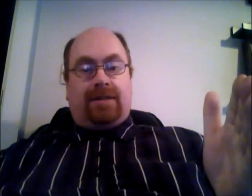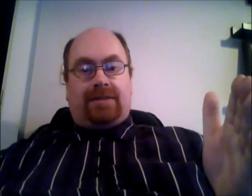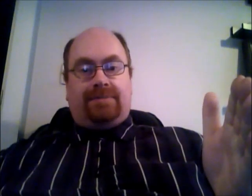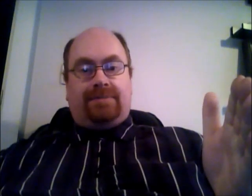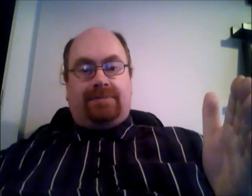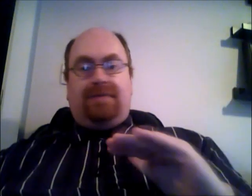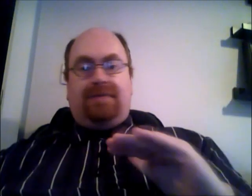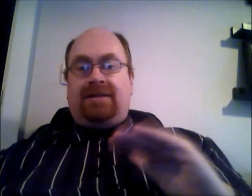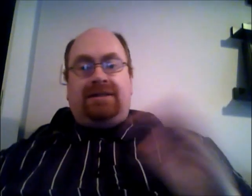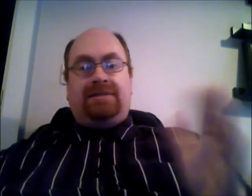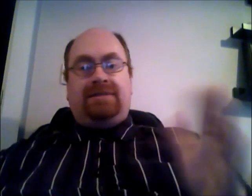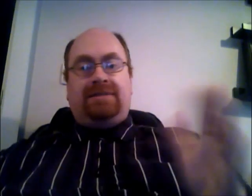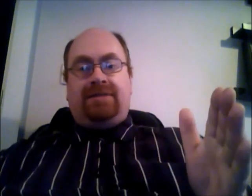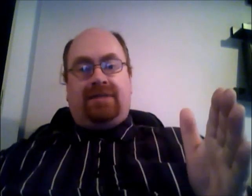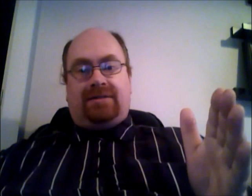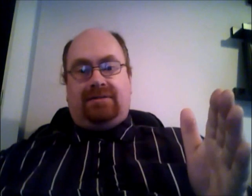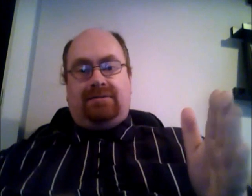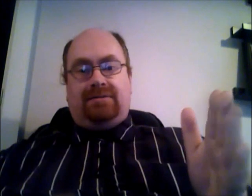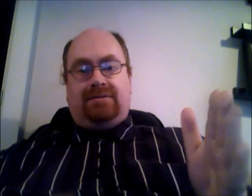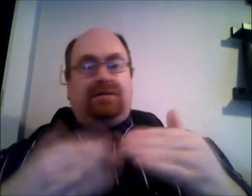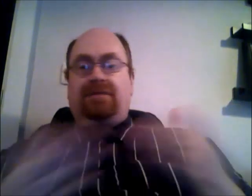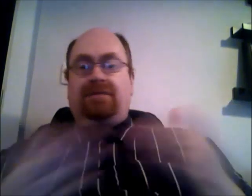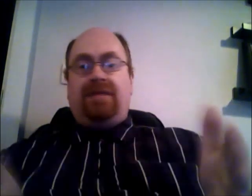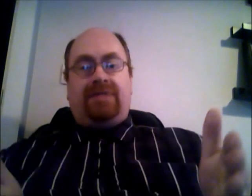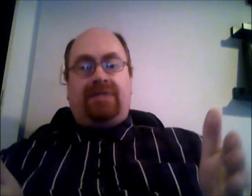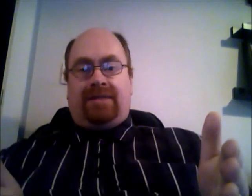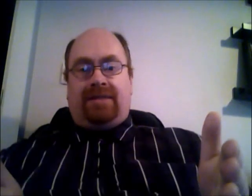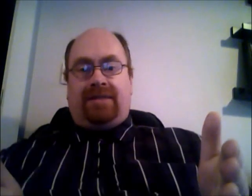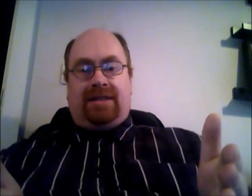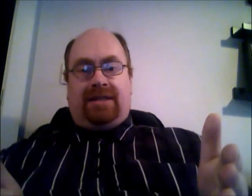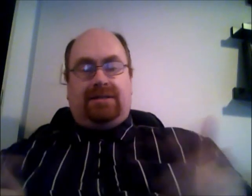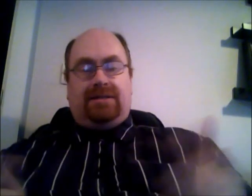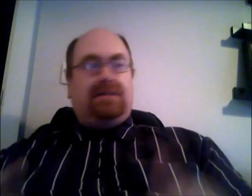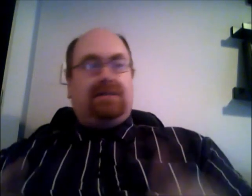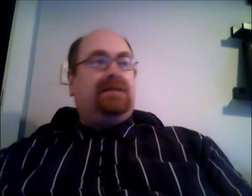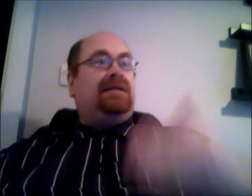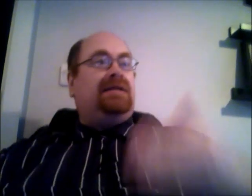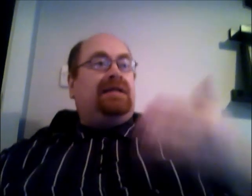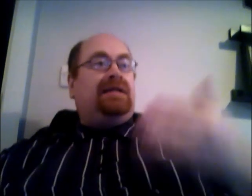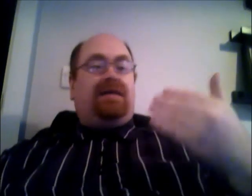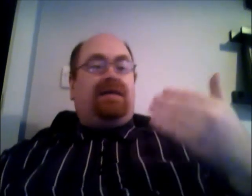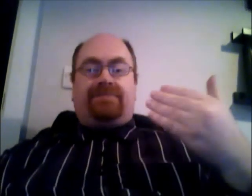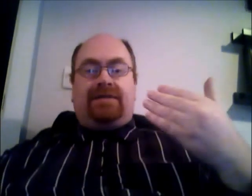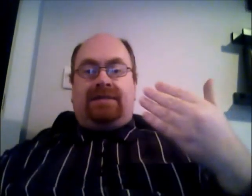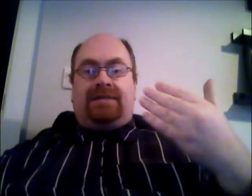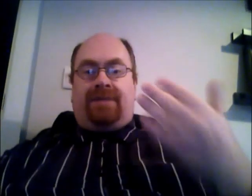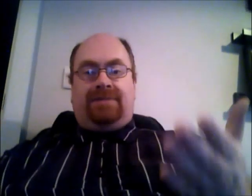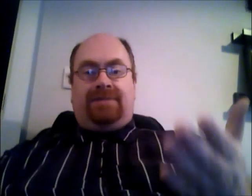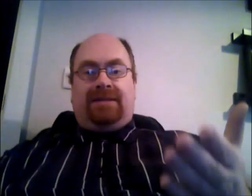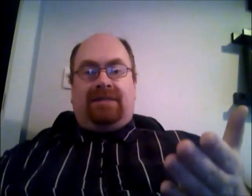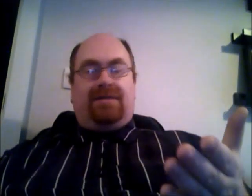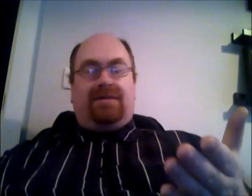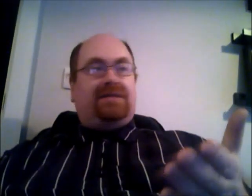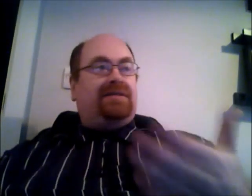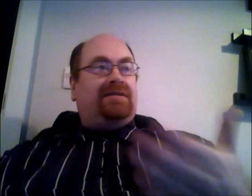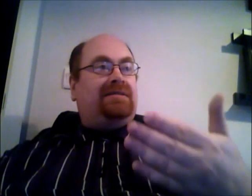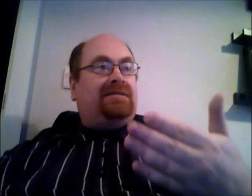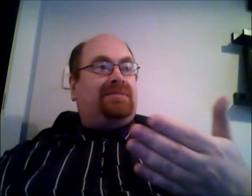it would cost too much money to run no way would anybody take it now it's possible that they want to this person